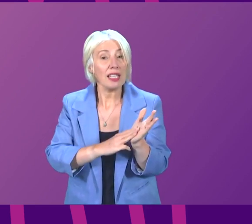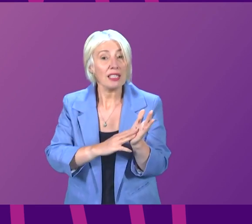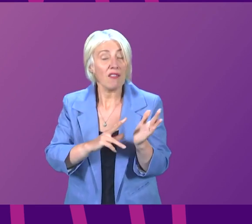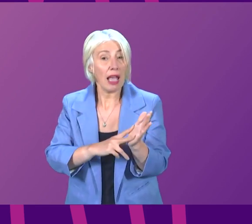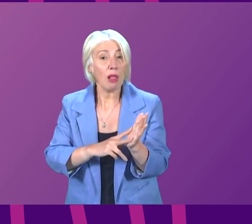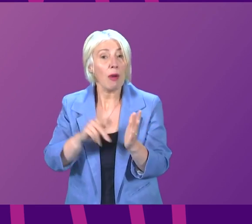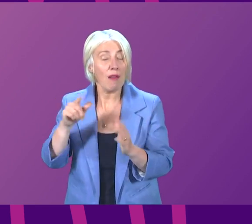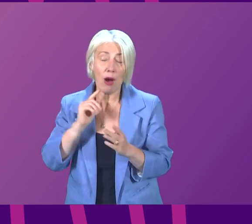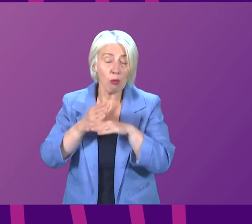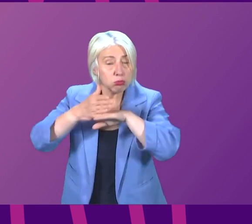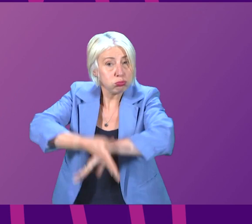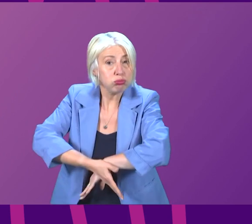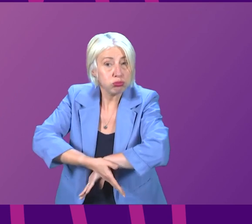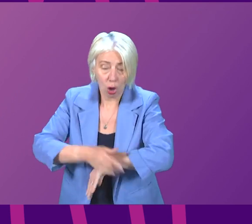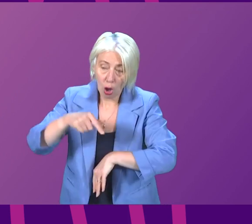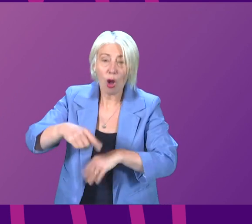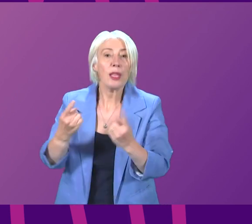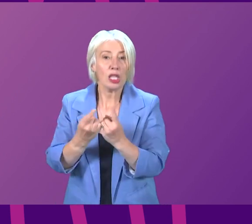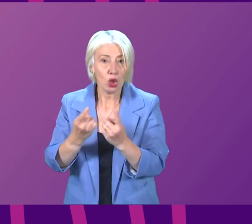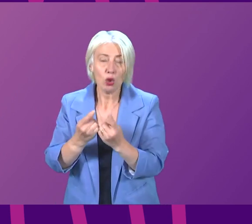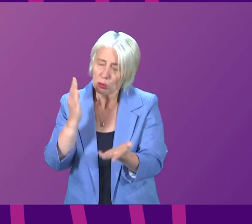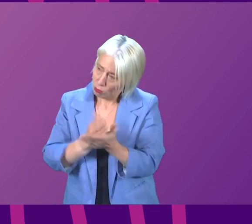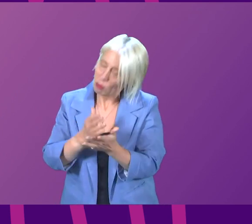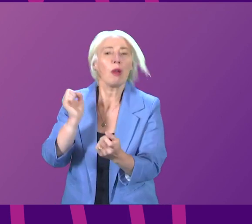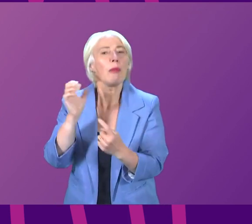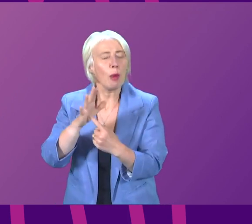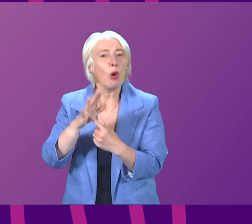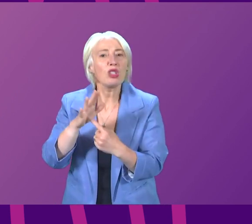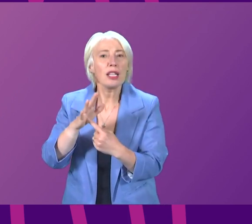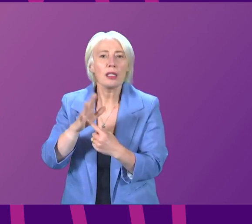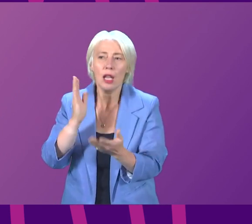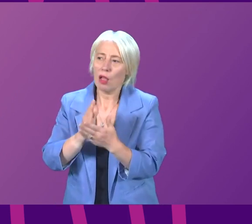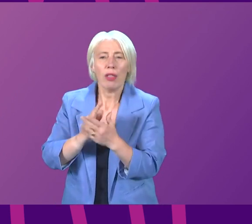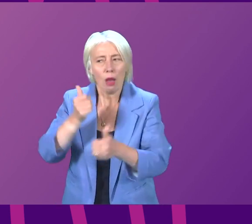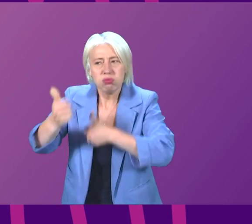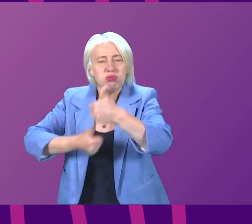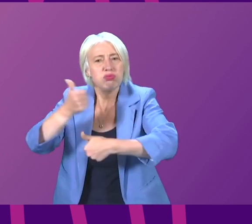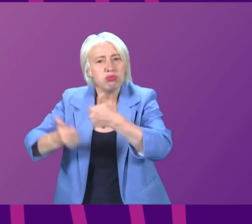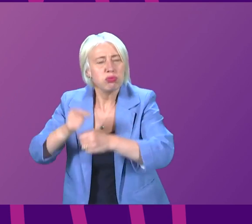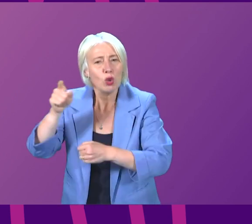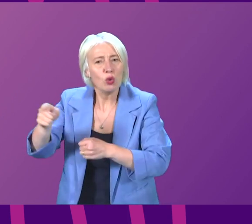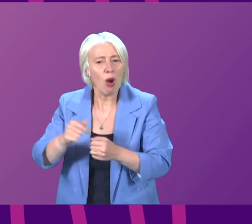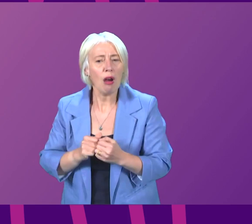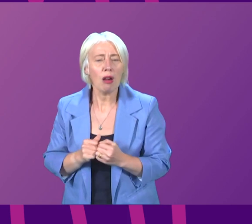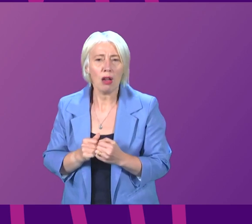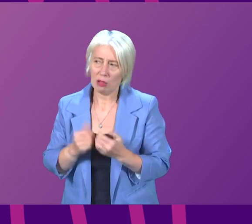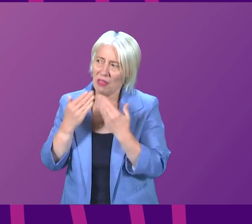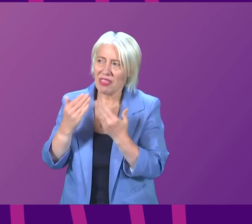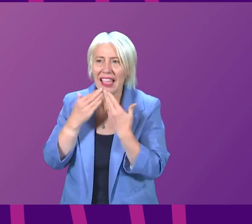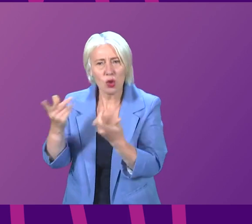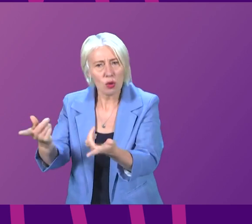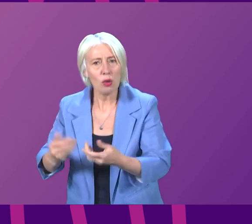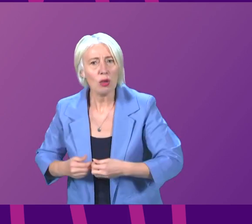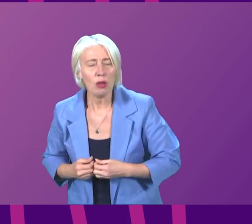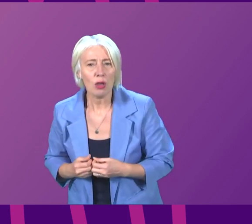Vialba for the work she has done on this issue I think it has been important I think it is to her great credit and I want to thank her for that